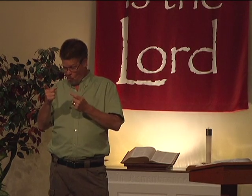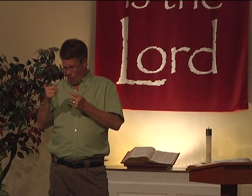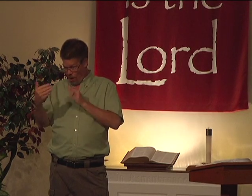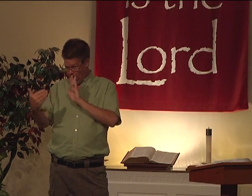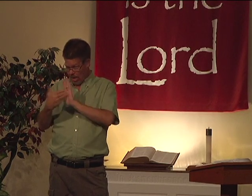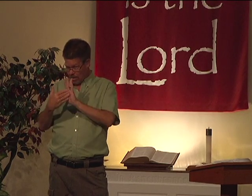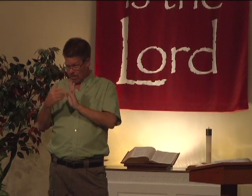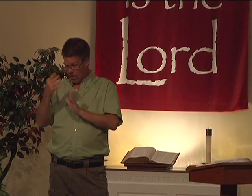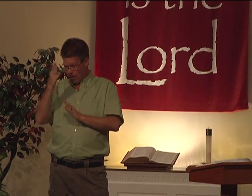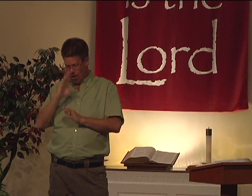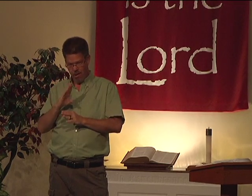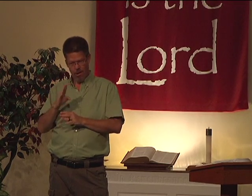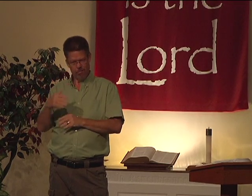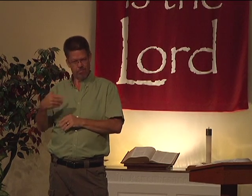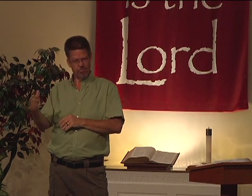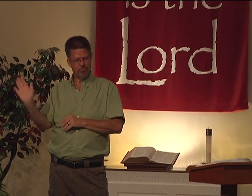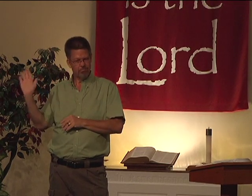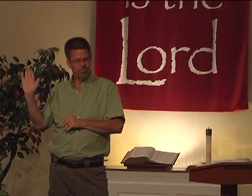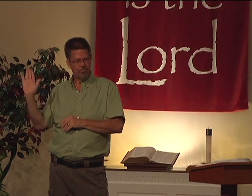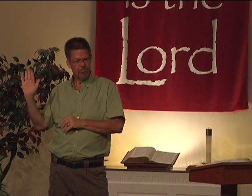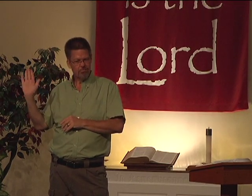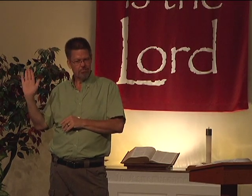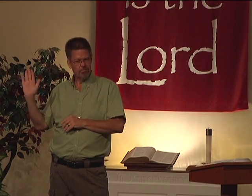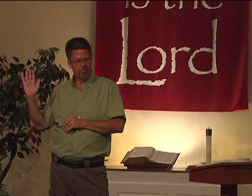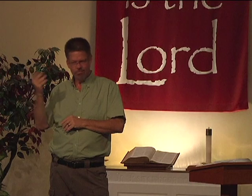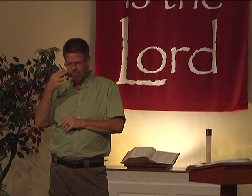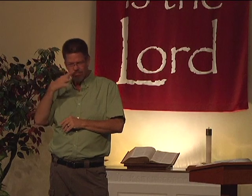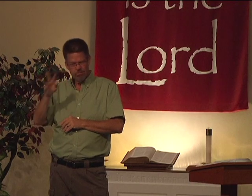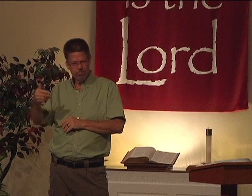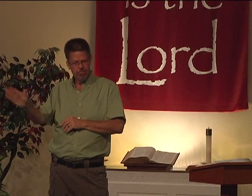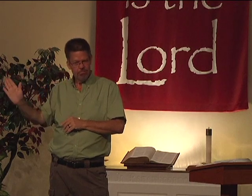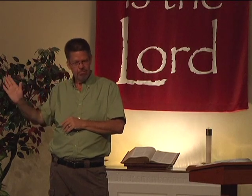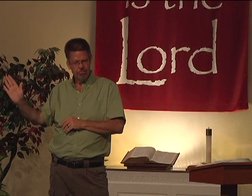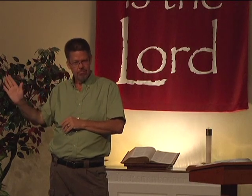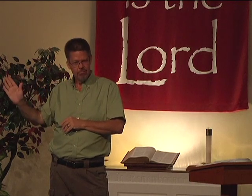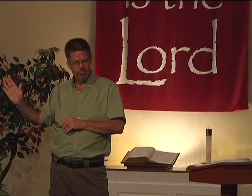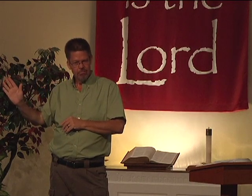if you're against God, then you're out. That's it.